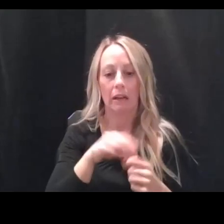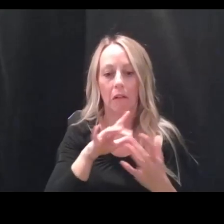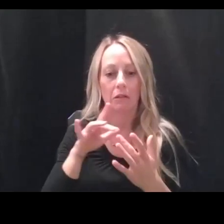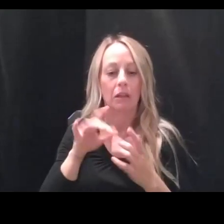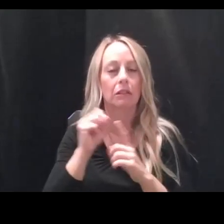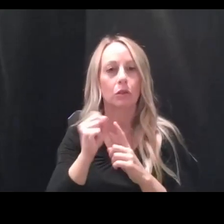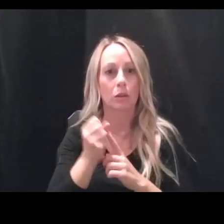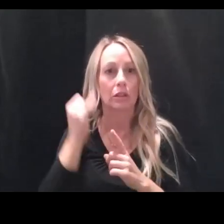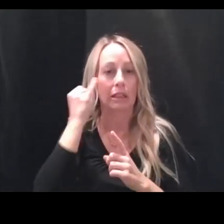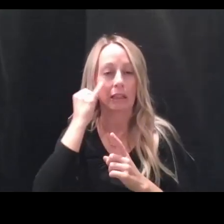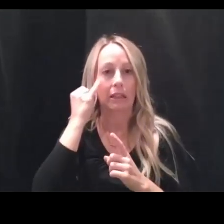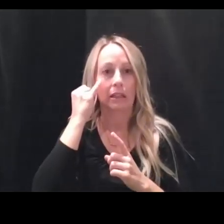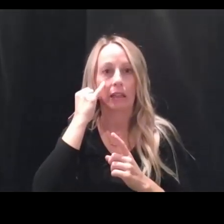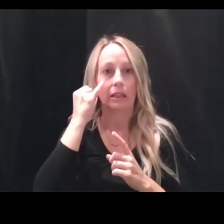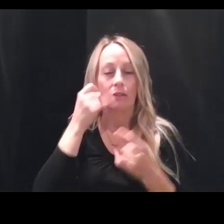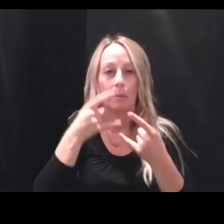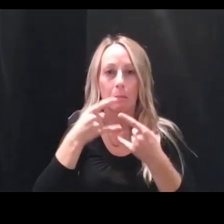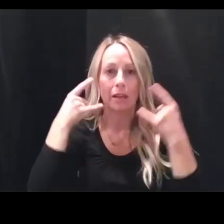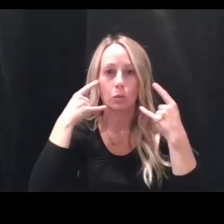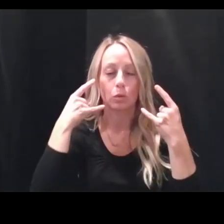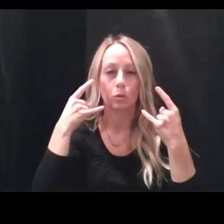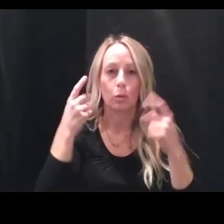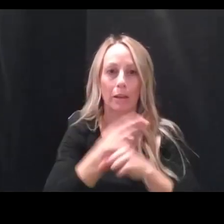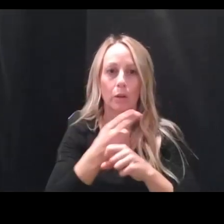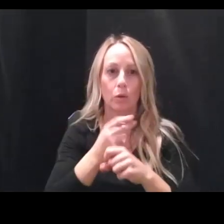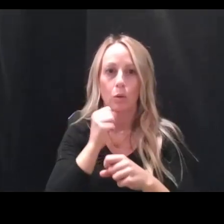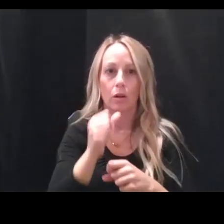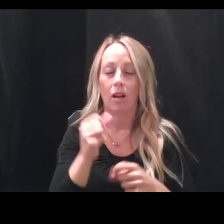masks were being, uh, worn. So that's all I had.